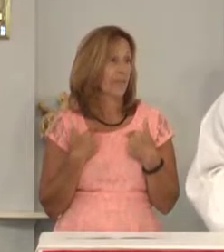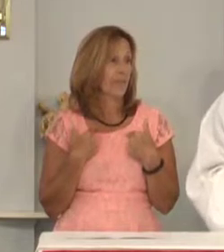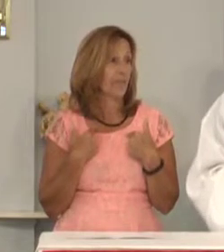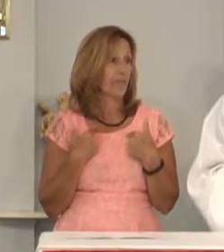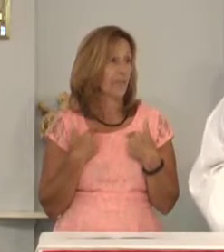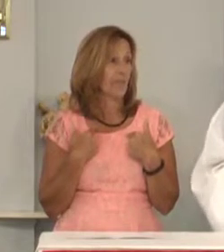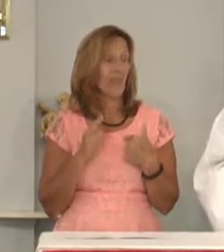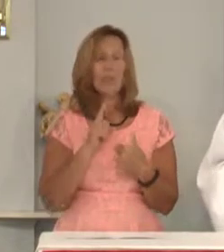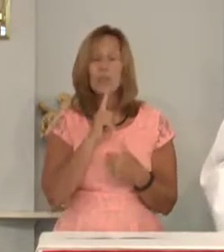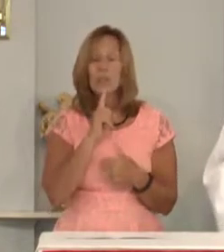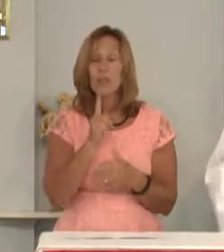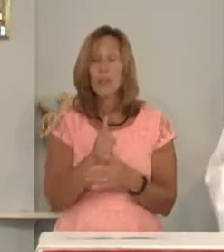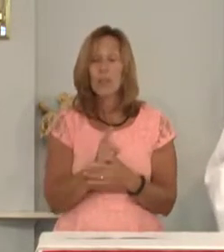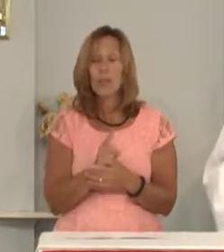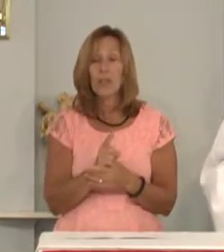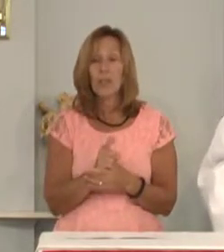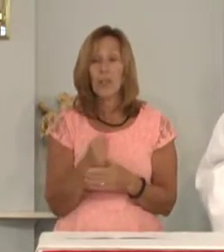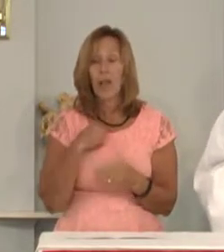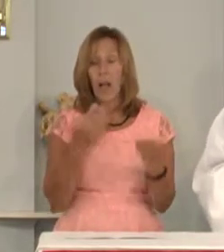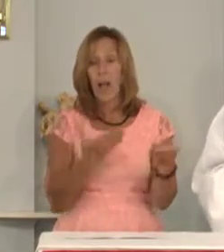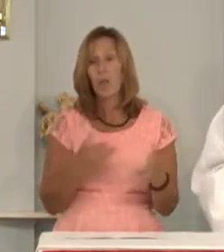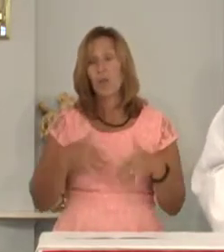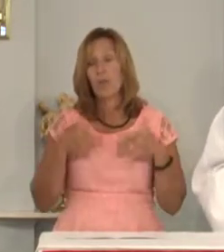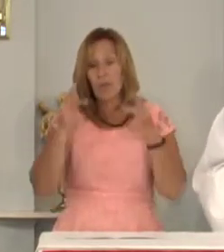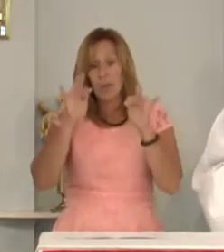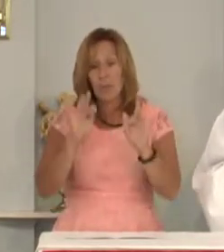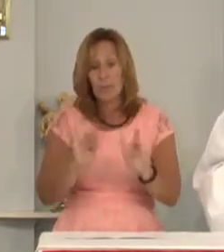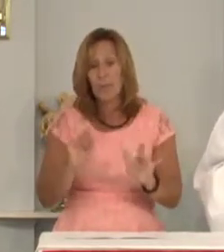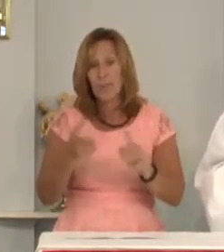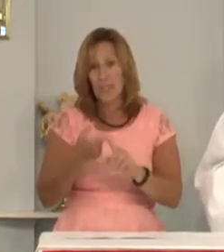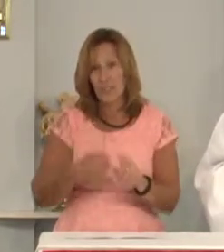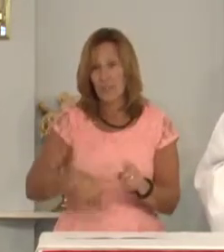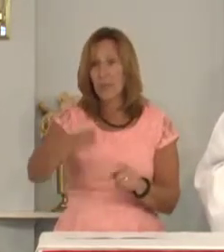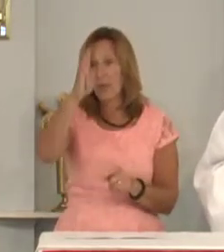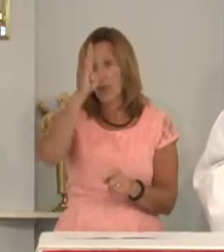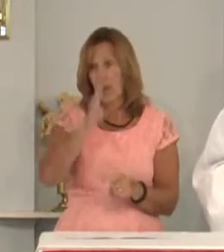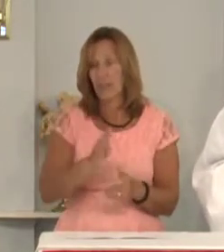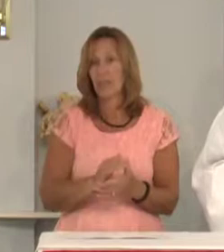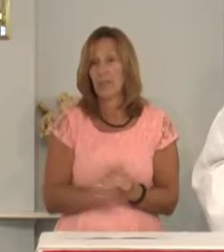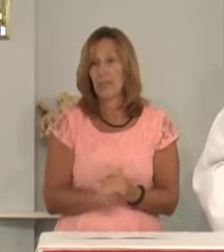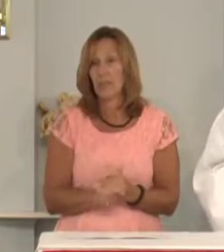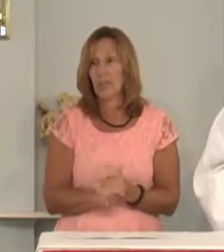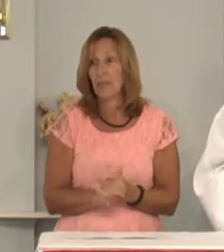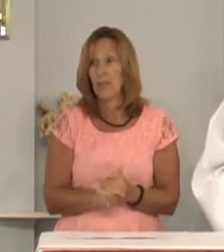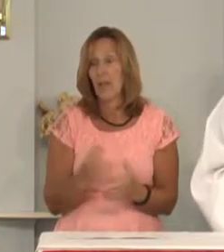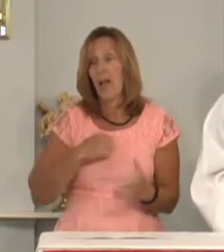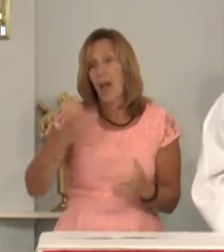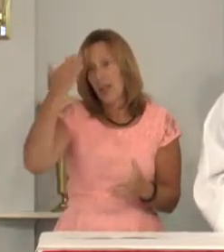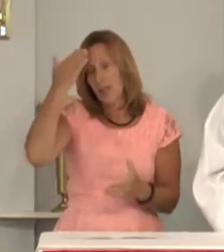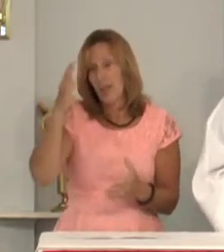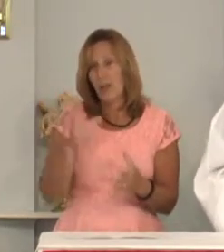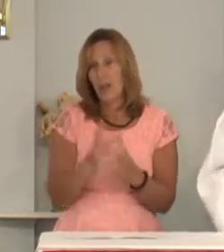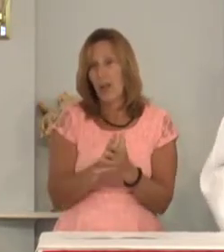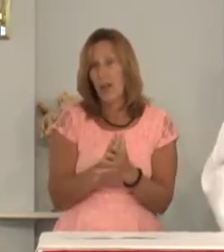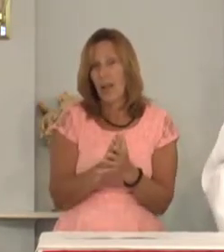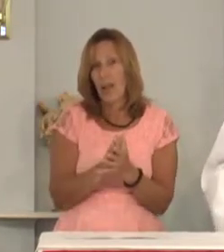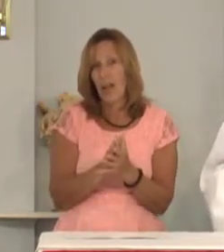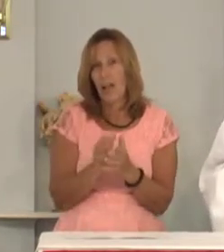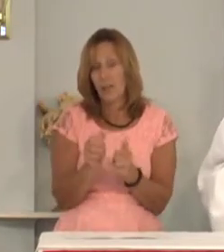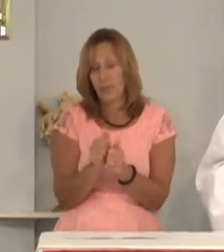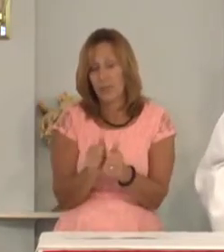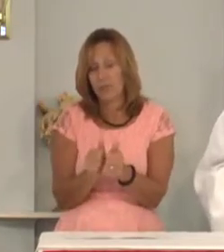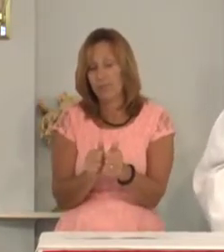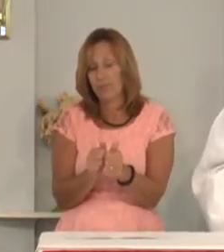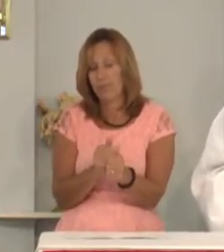Certainly I want mercy from God. I know how far short I